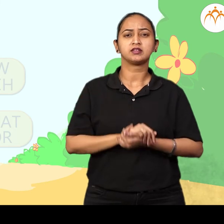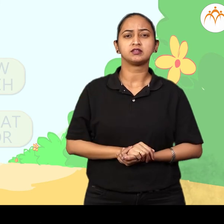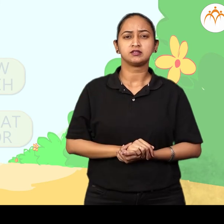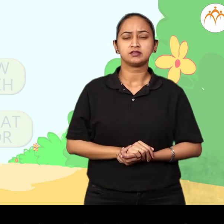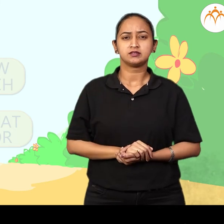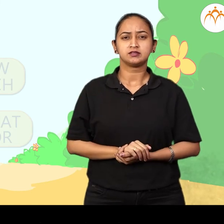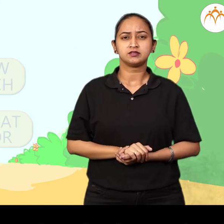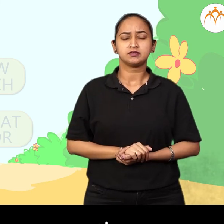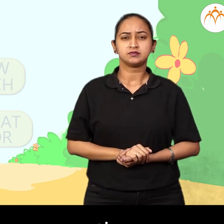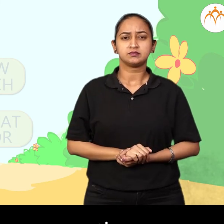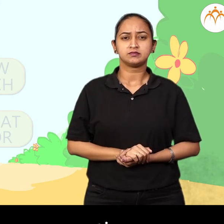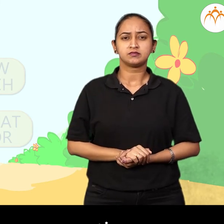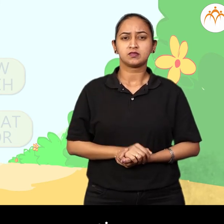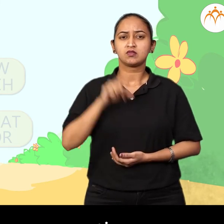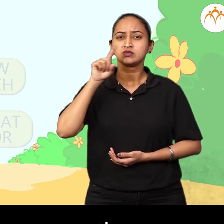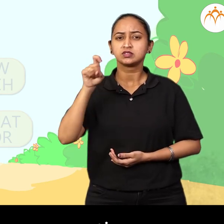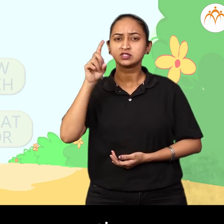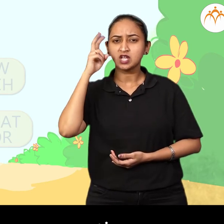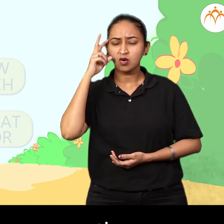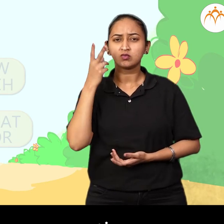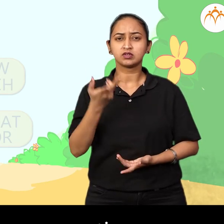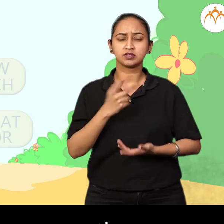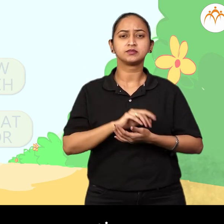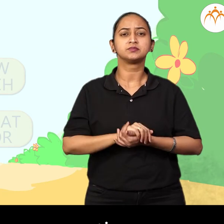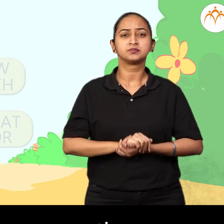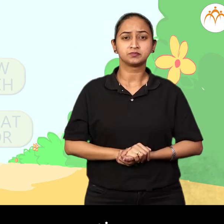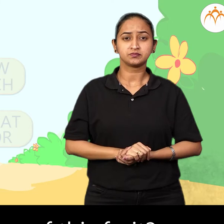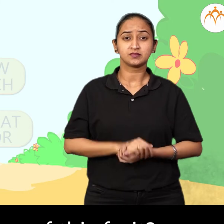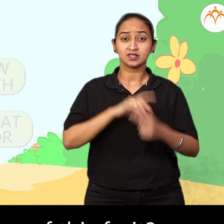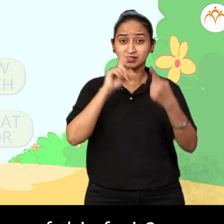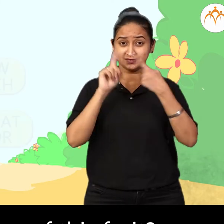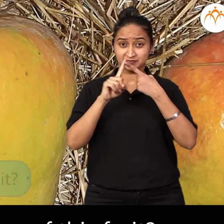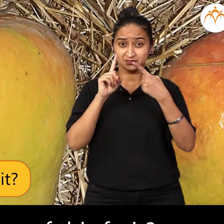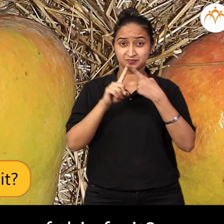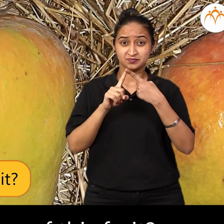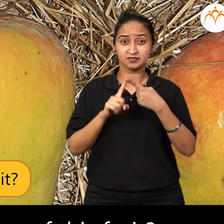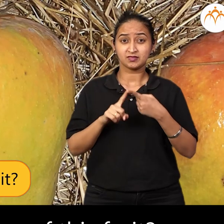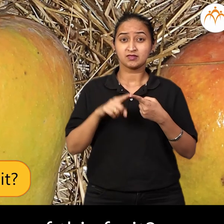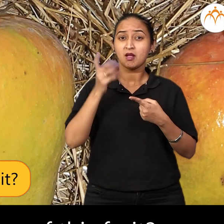head? Come on, ask your questions. What is the name of this fruit?